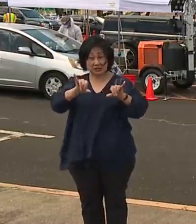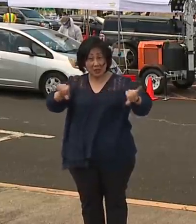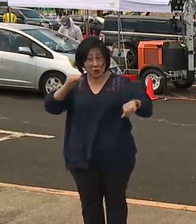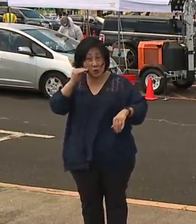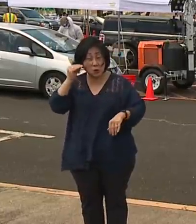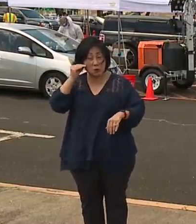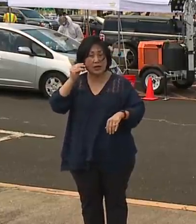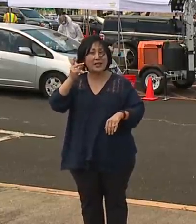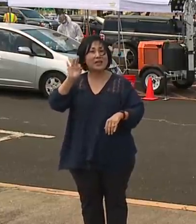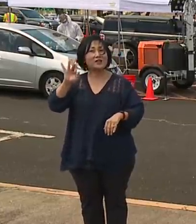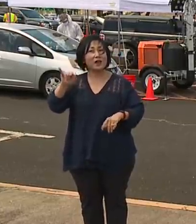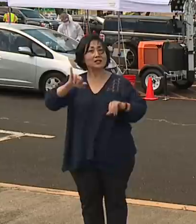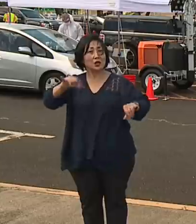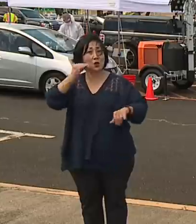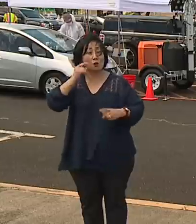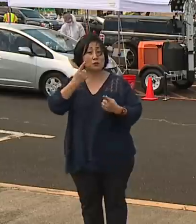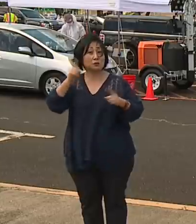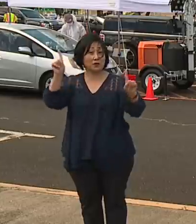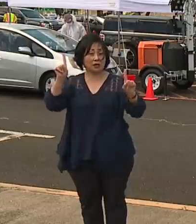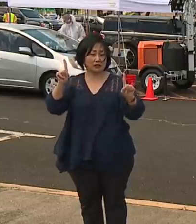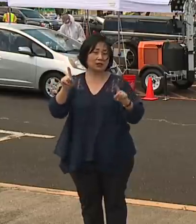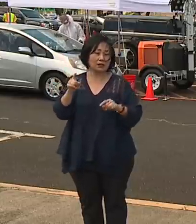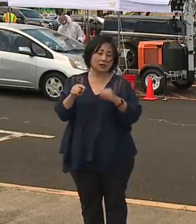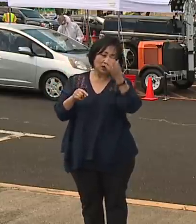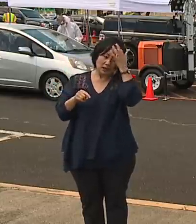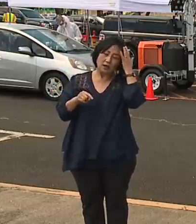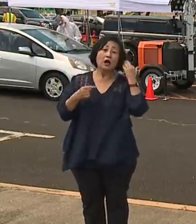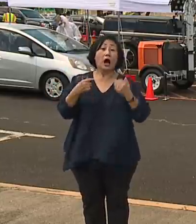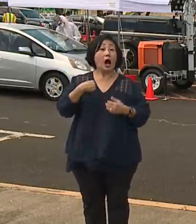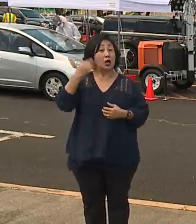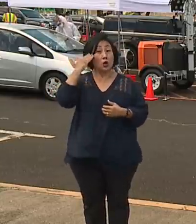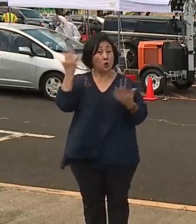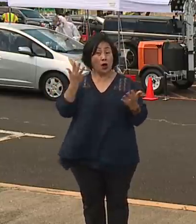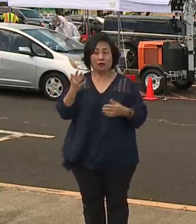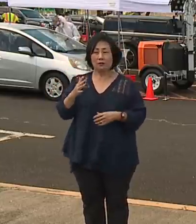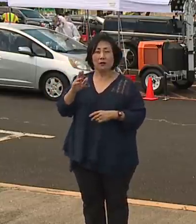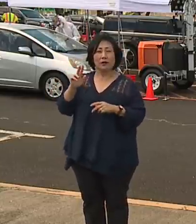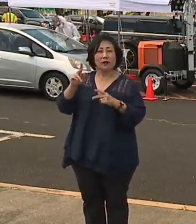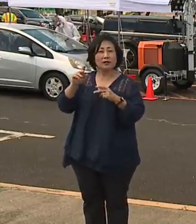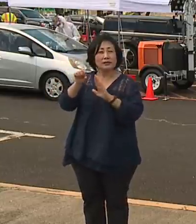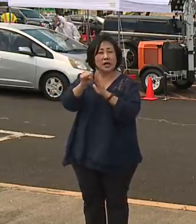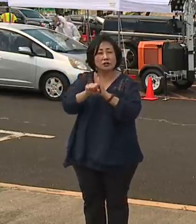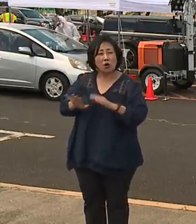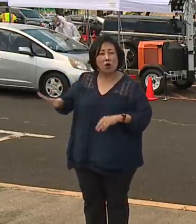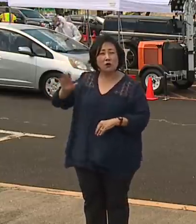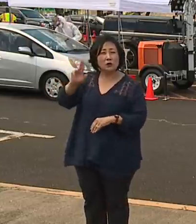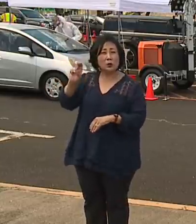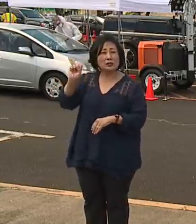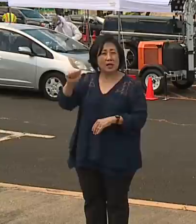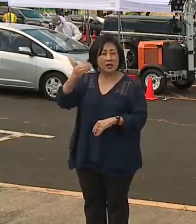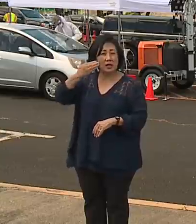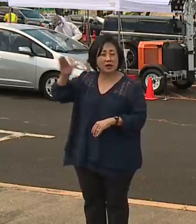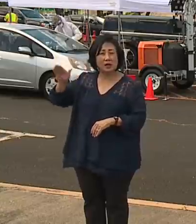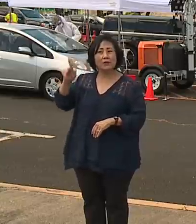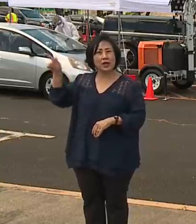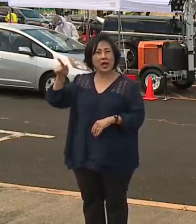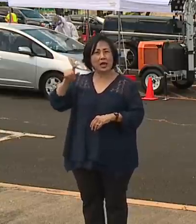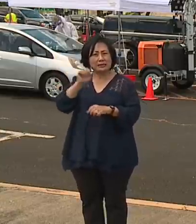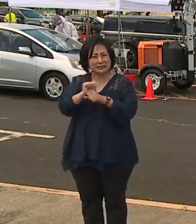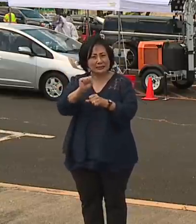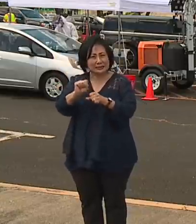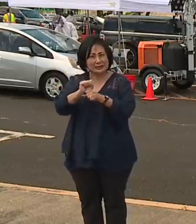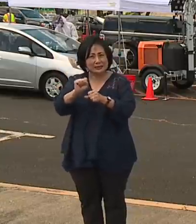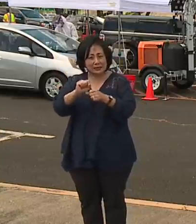being effective. Here's what I know. I know a lot of places around the country have been able to get their rates down